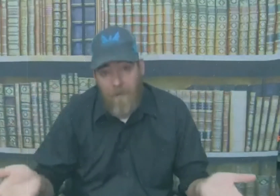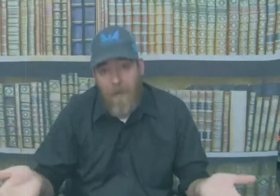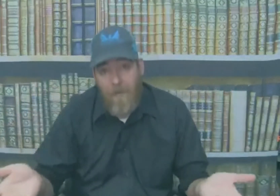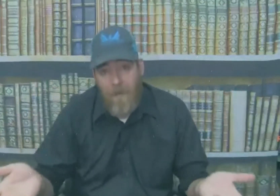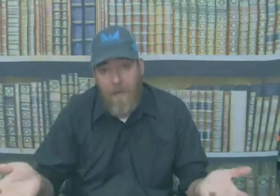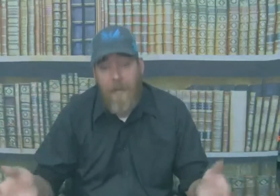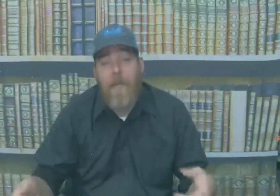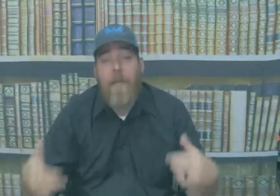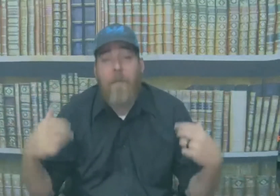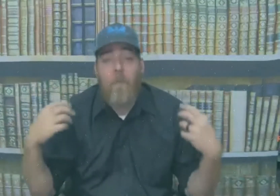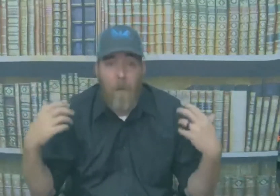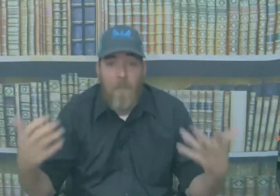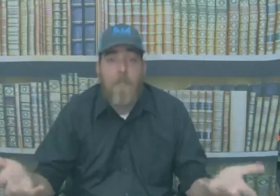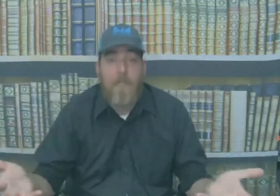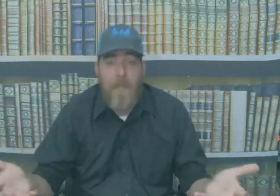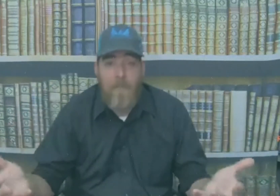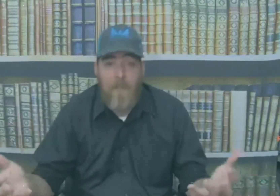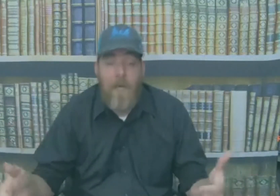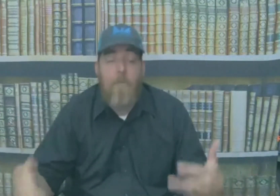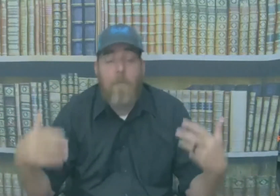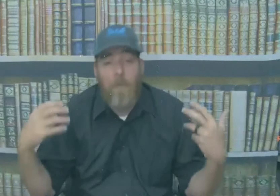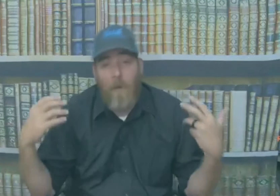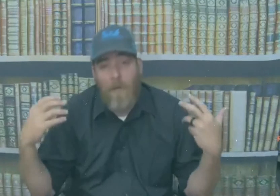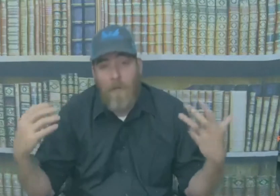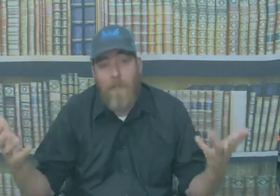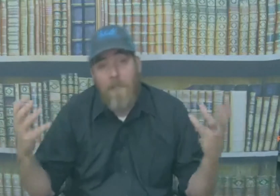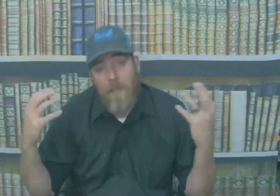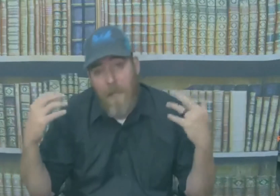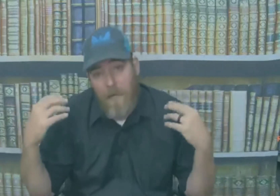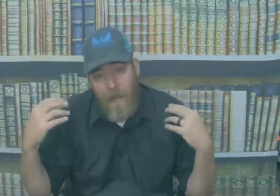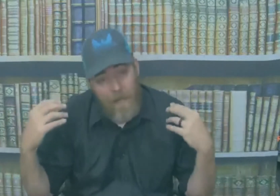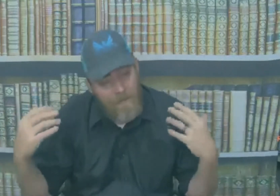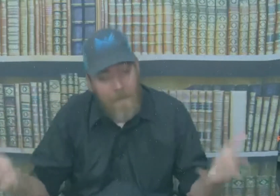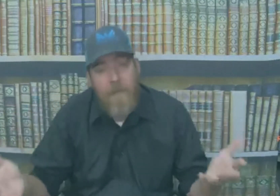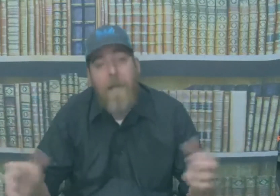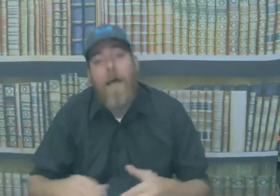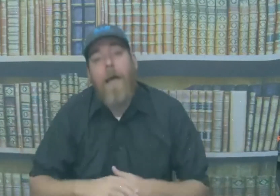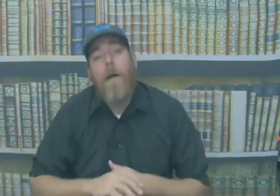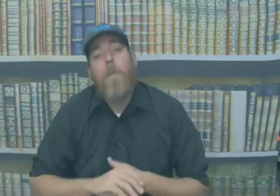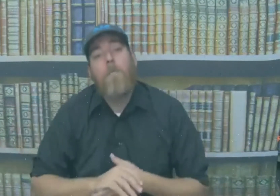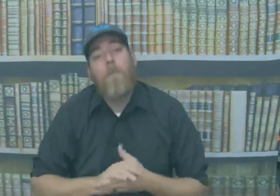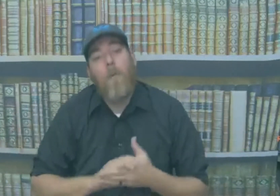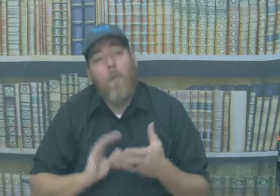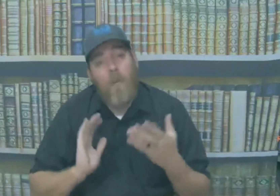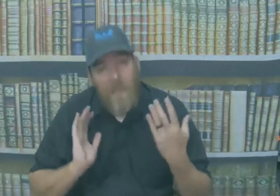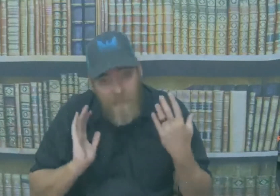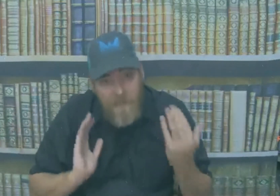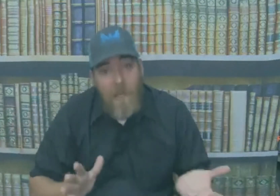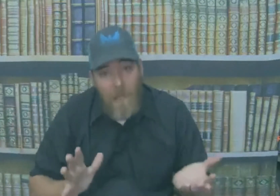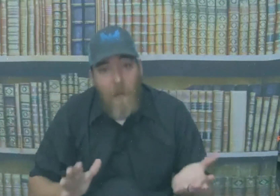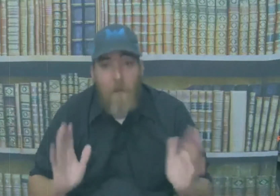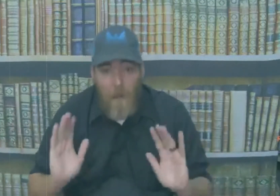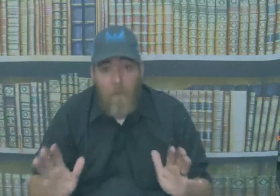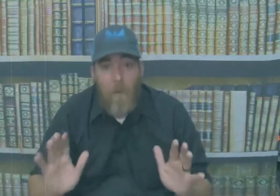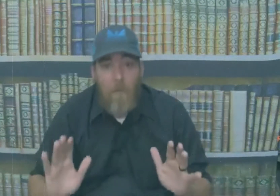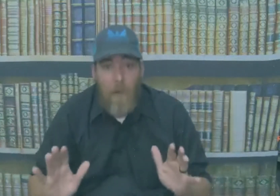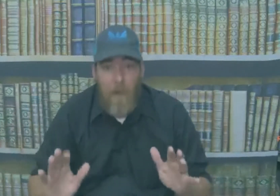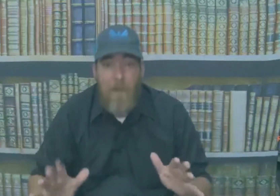fun on friday and we want you guys to have a good time and we want to do this and and have fun we still our number one priority